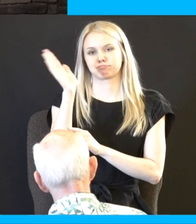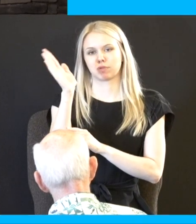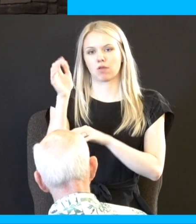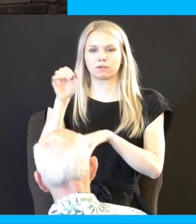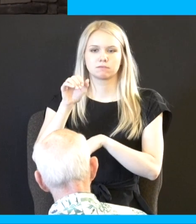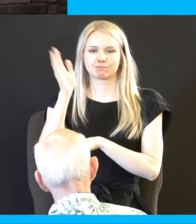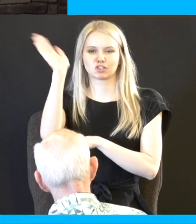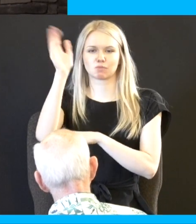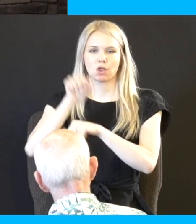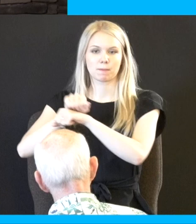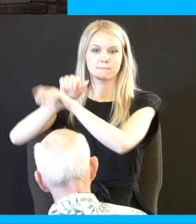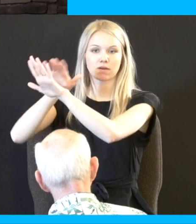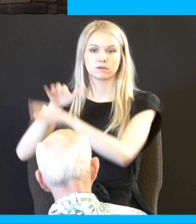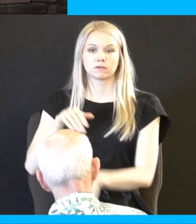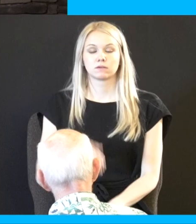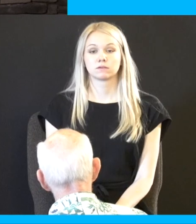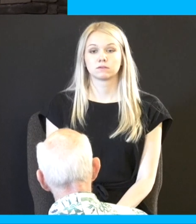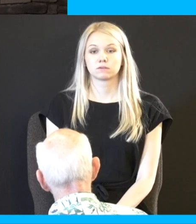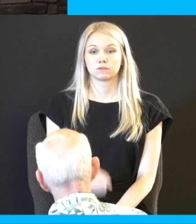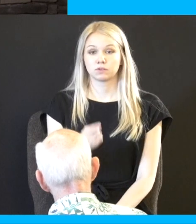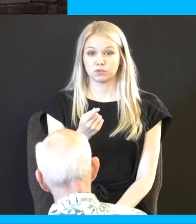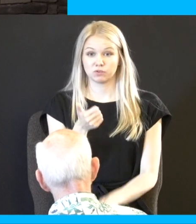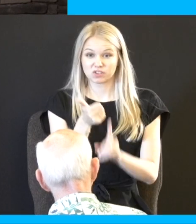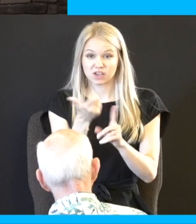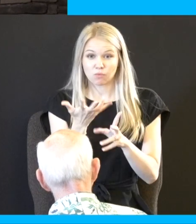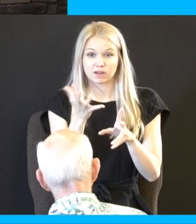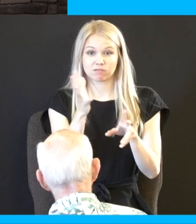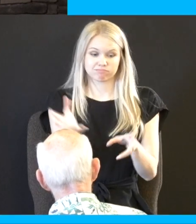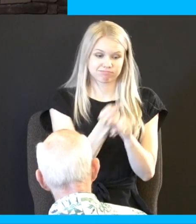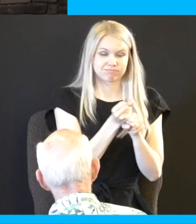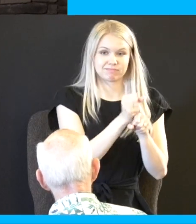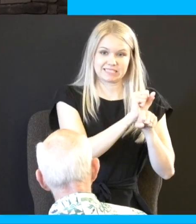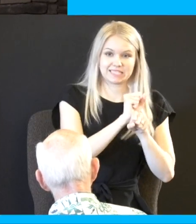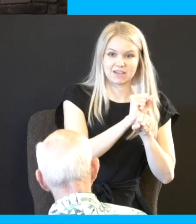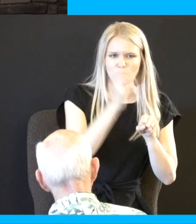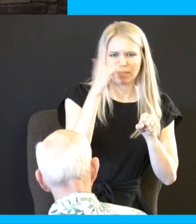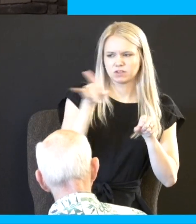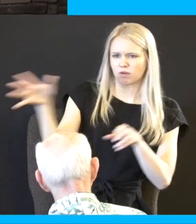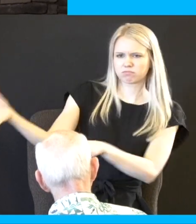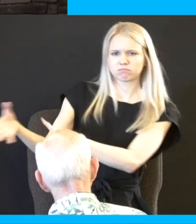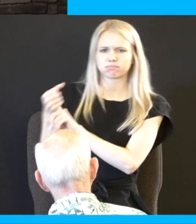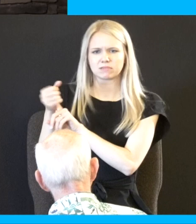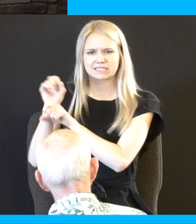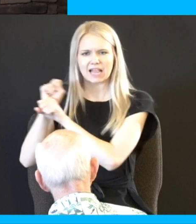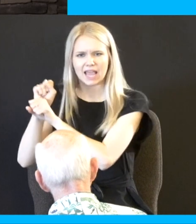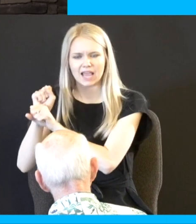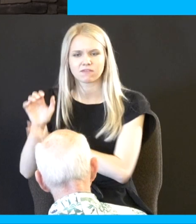If you wouldn't like to be enslaved, why on earth would you enslave someone else? If you were a slave and you would like to be free, why on earth